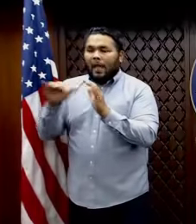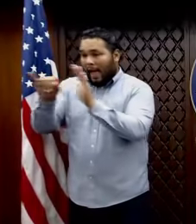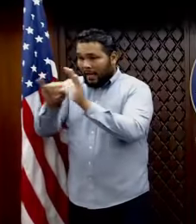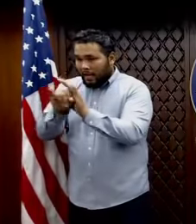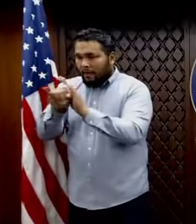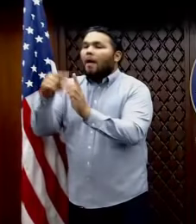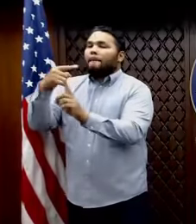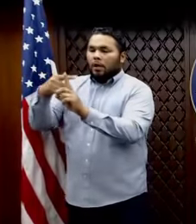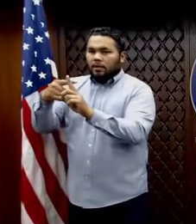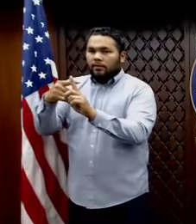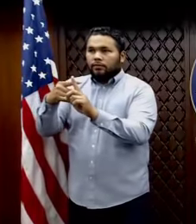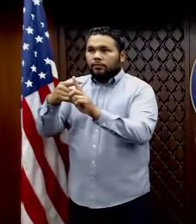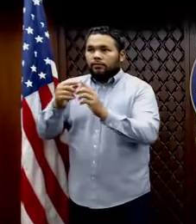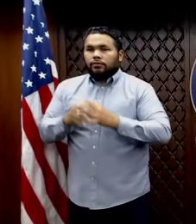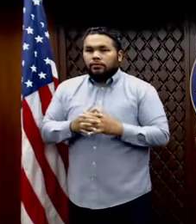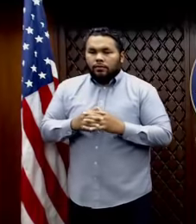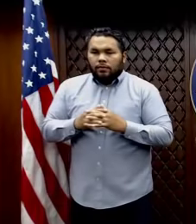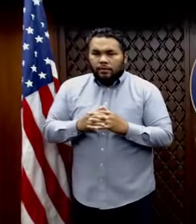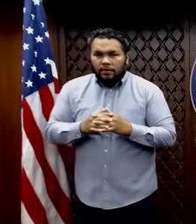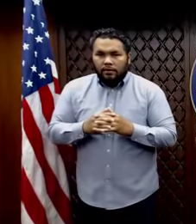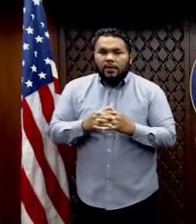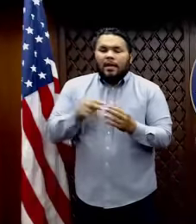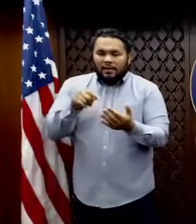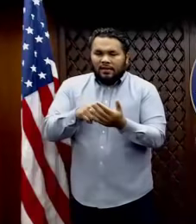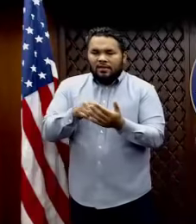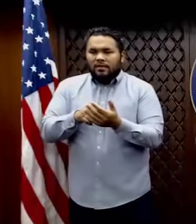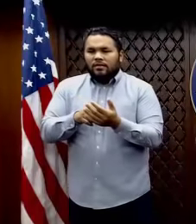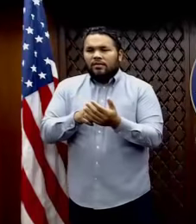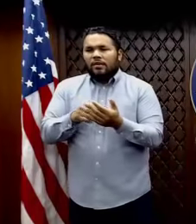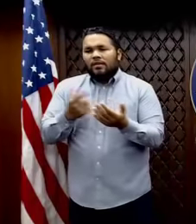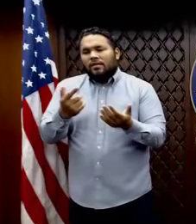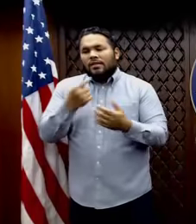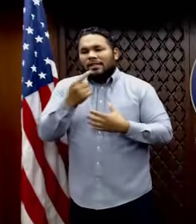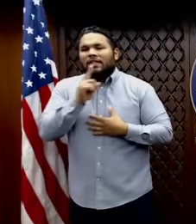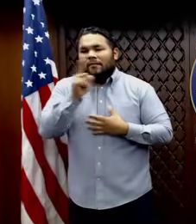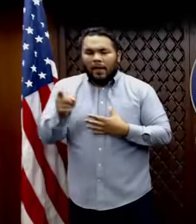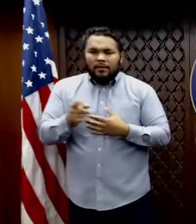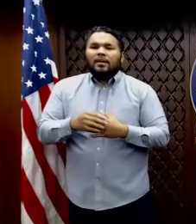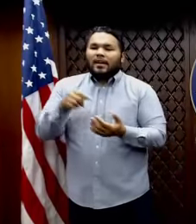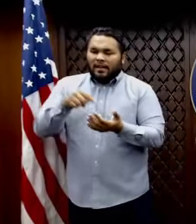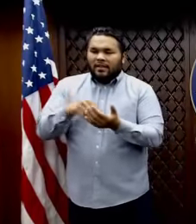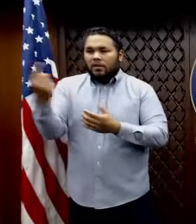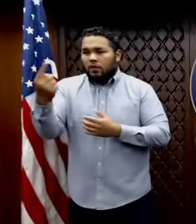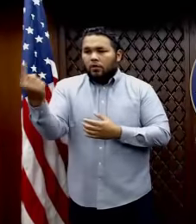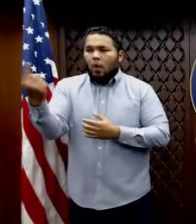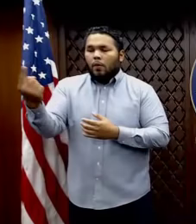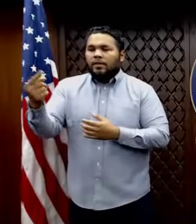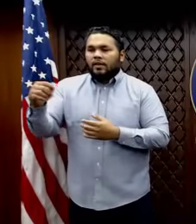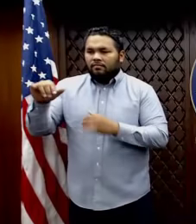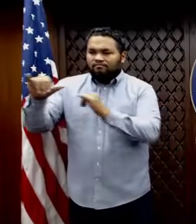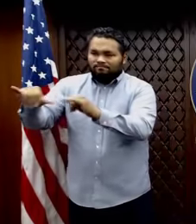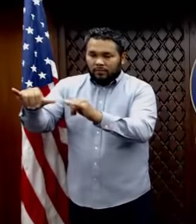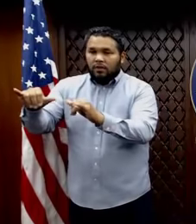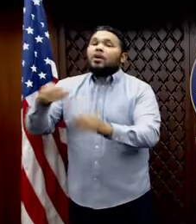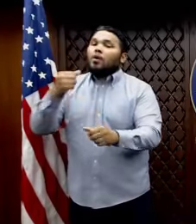as positive. And this just points to the fact that I think this quarantine is successful and working well, because